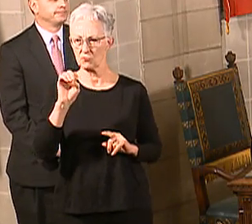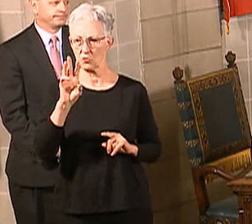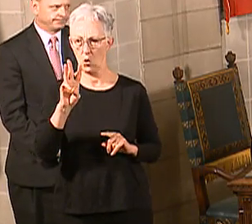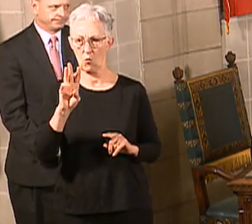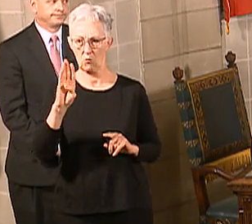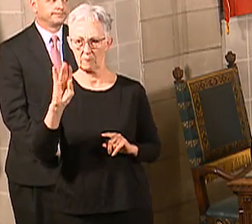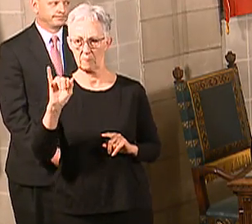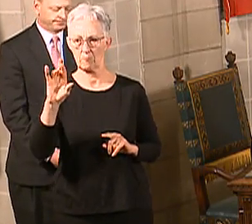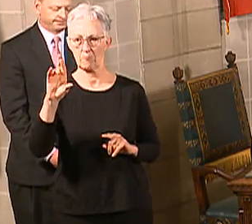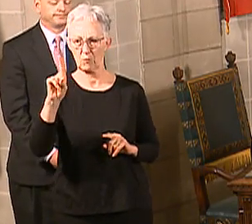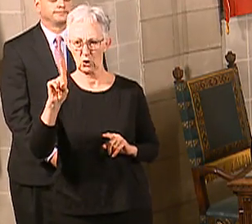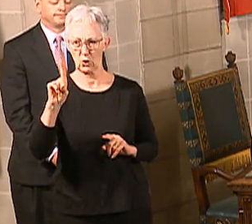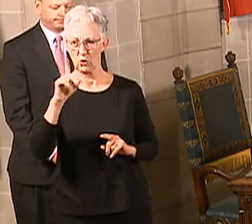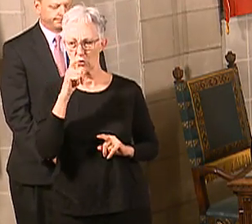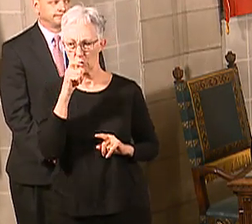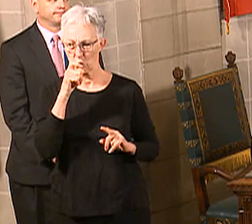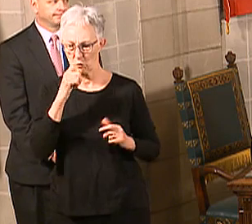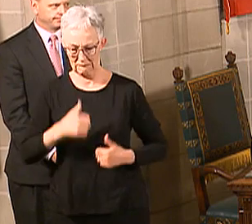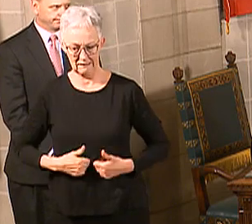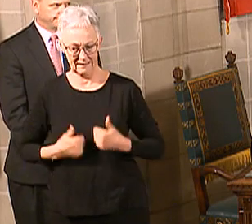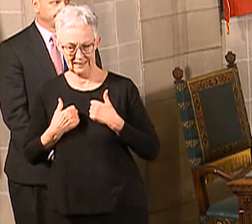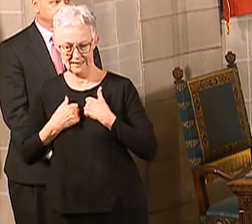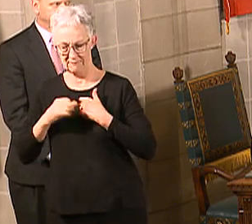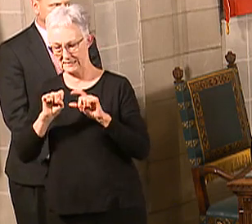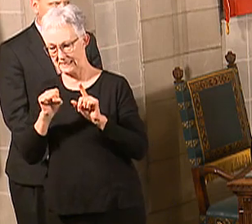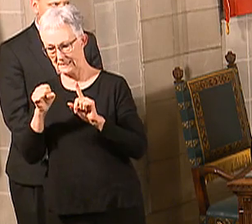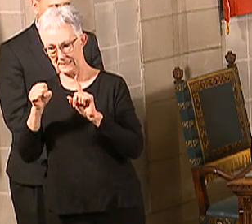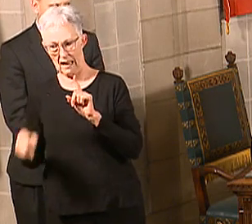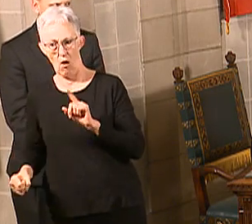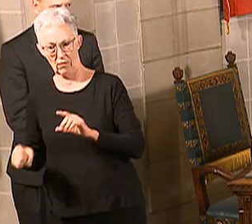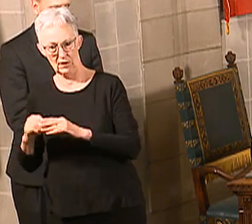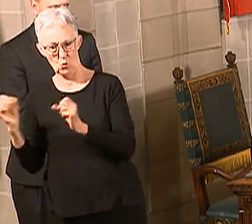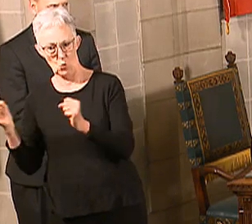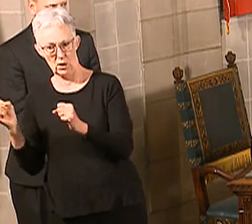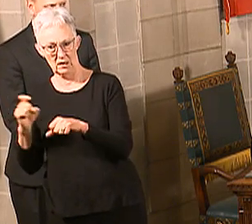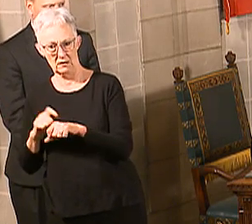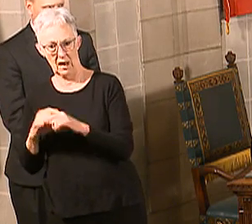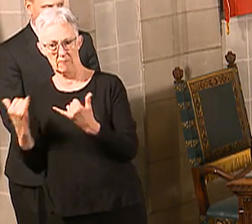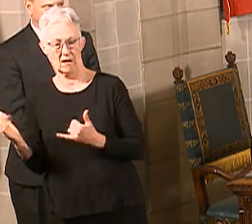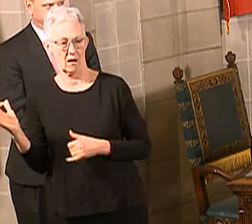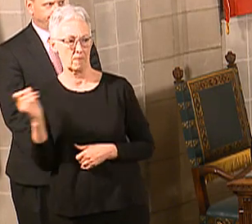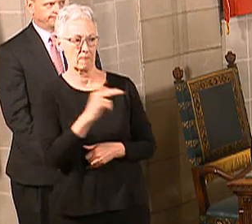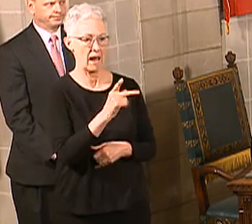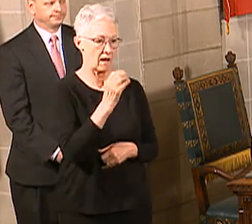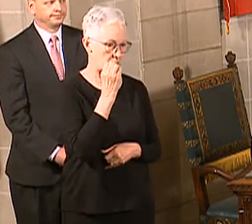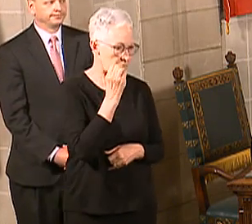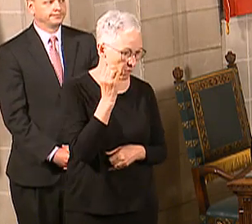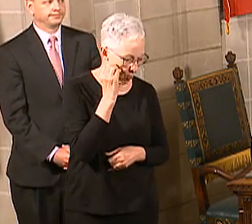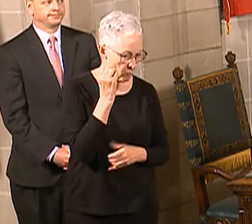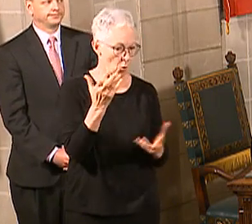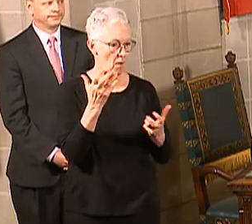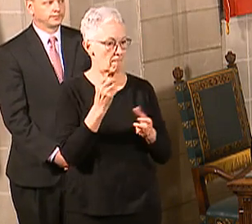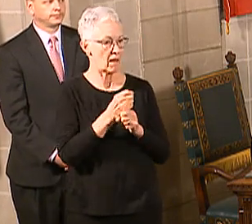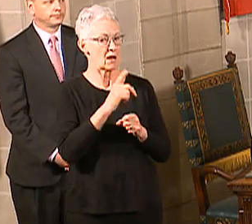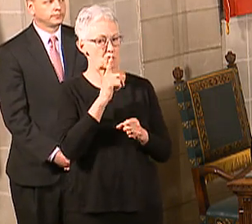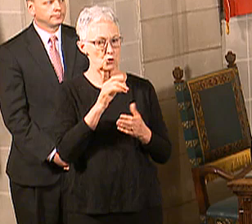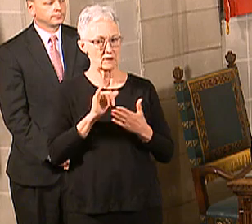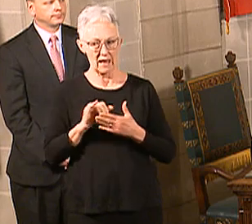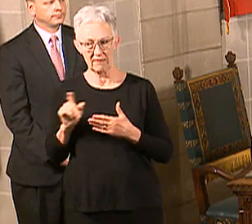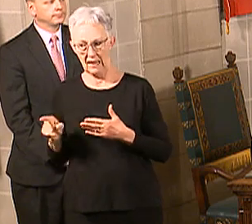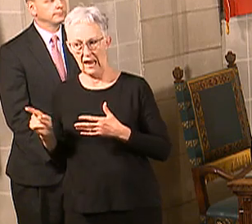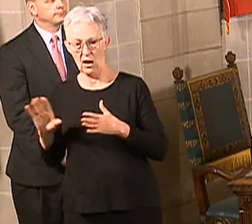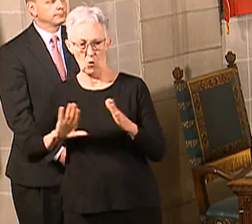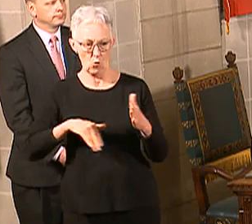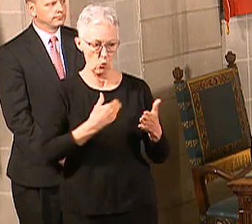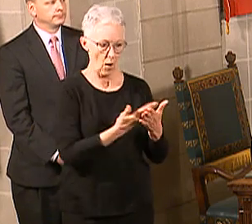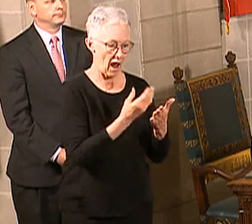are part of that group that needs to quarantine for 14 days to make sure, as all travelers who are coming here that are not transitory, you know, our transportation workers are